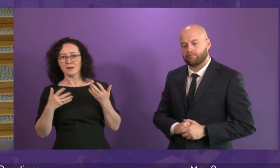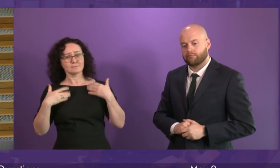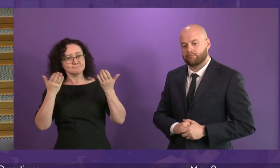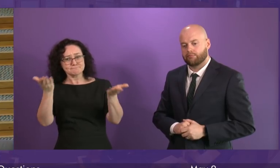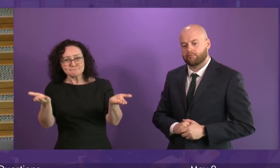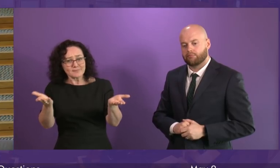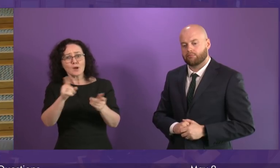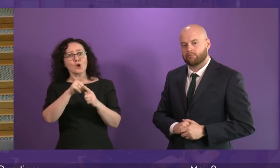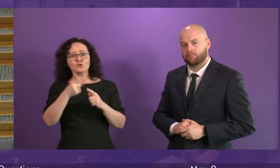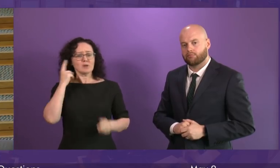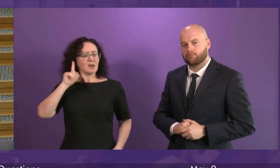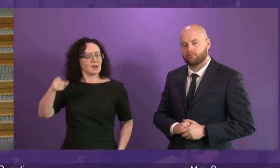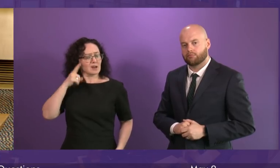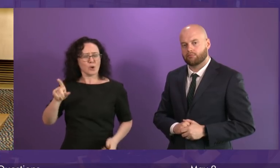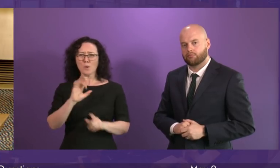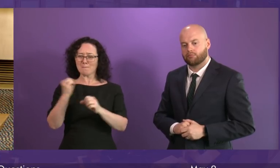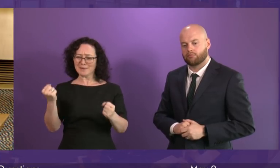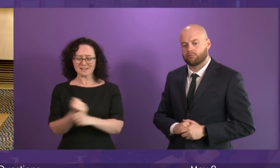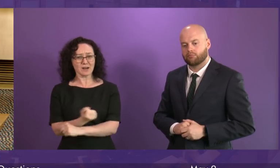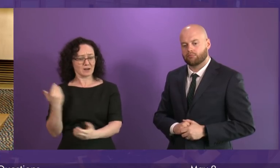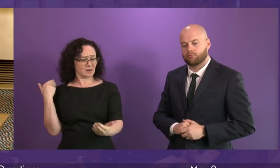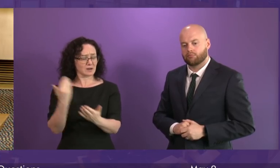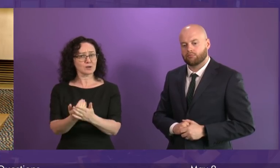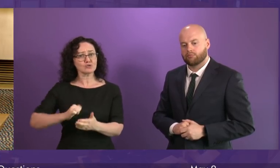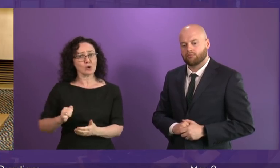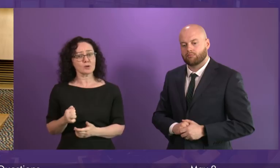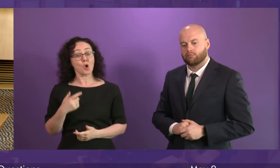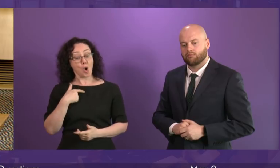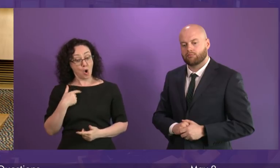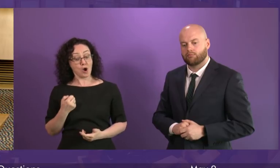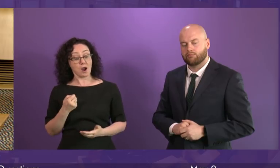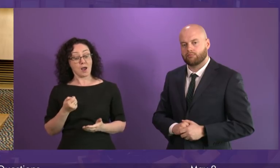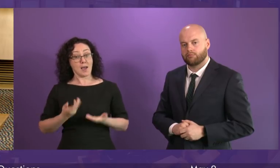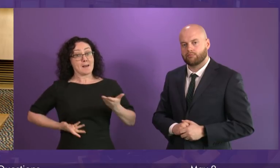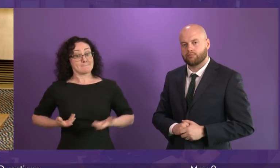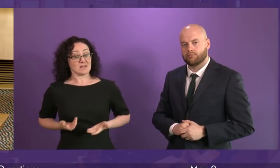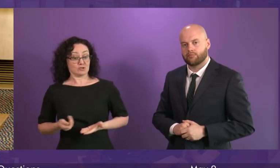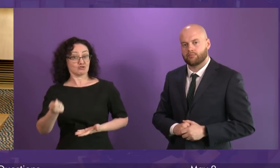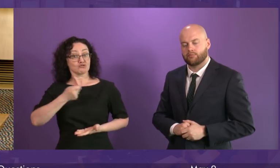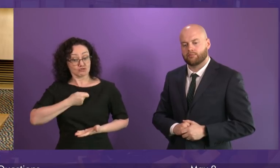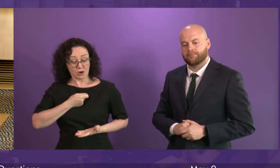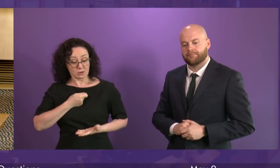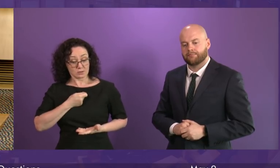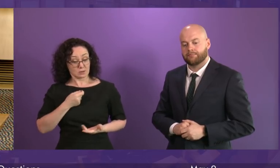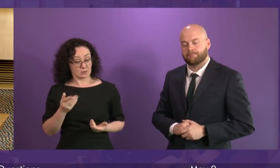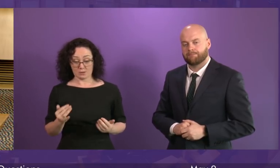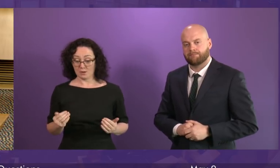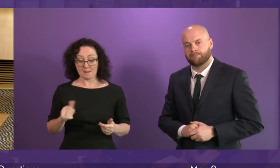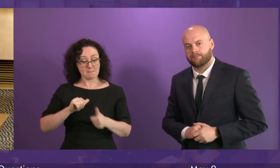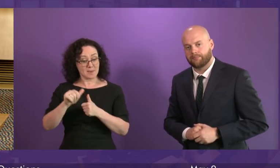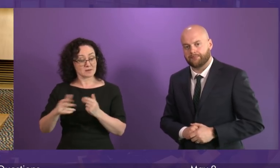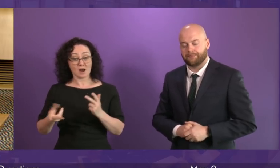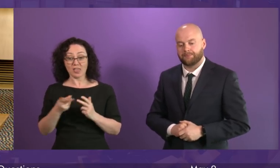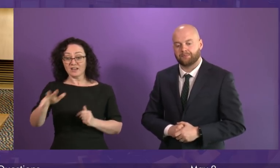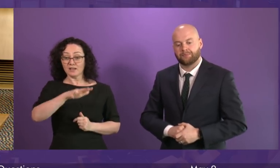done already in Scotland. We have the most competitive business rates package anywhere in the UK. That involves the lowest